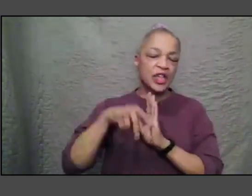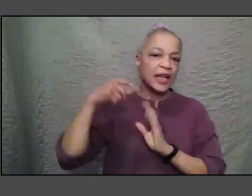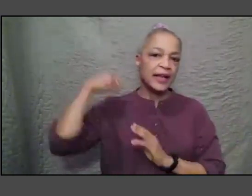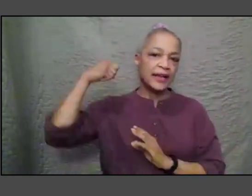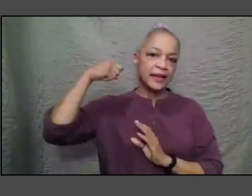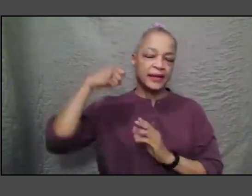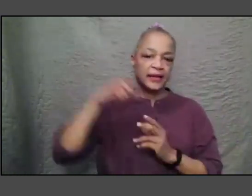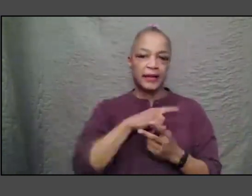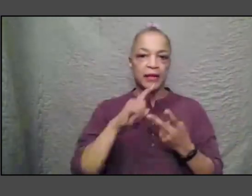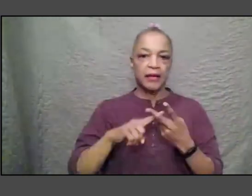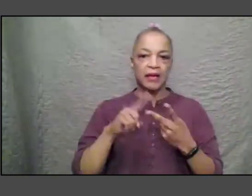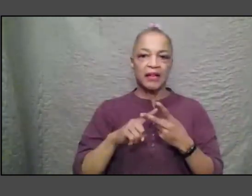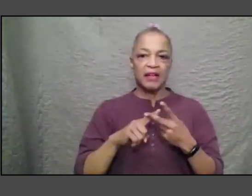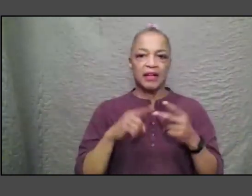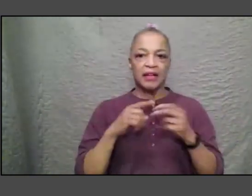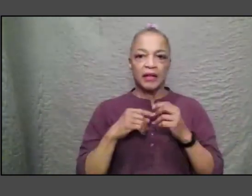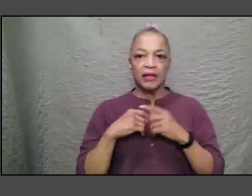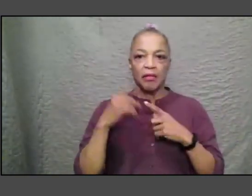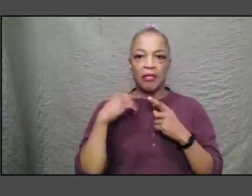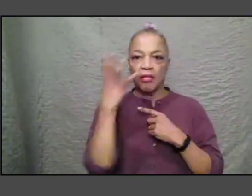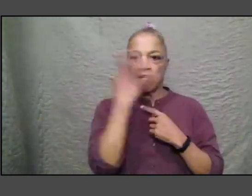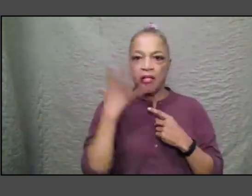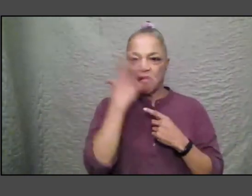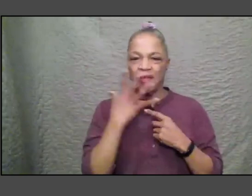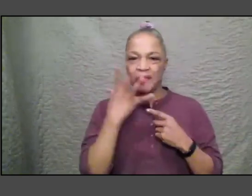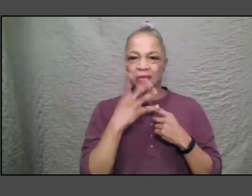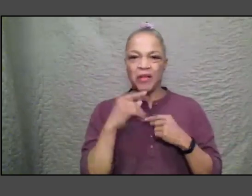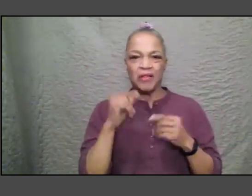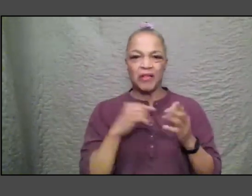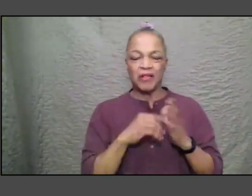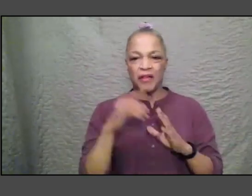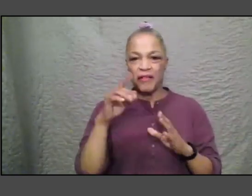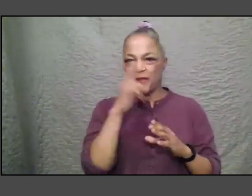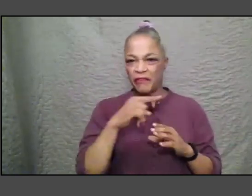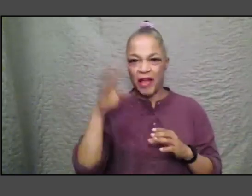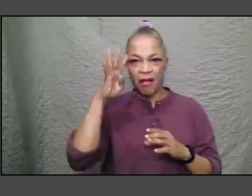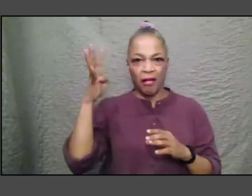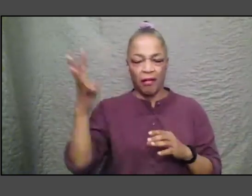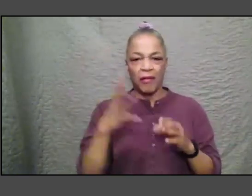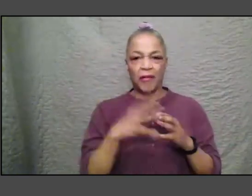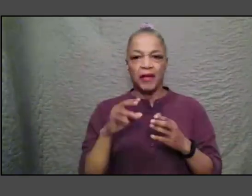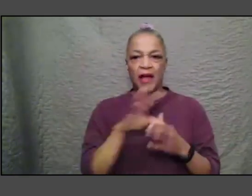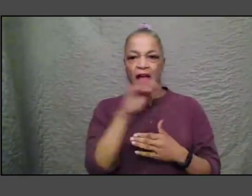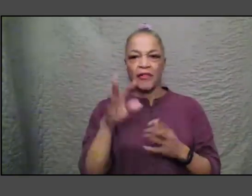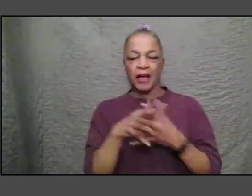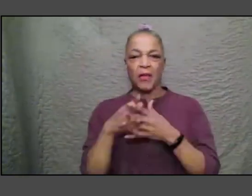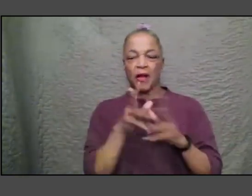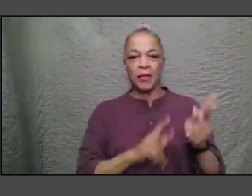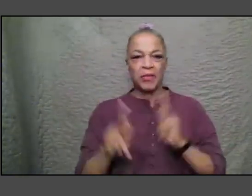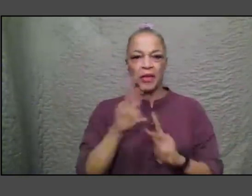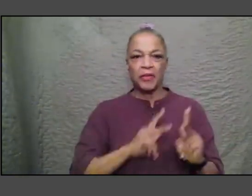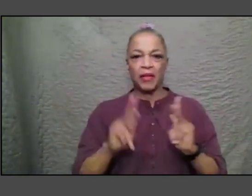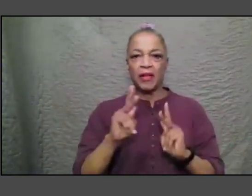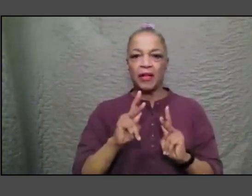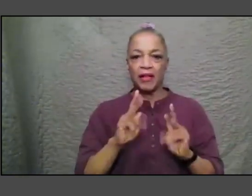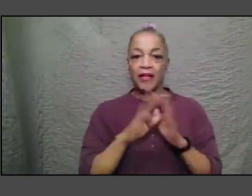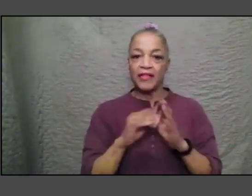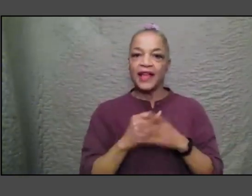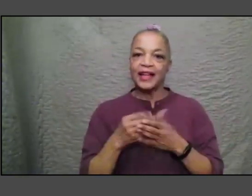of african americans so you know that's yielding some very very fascinating work there is a project that